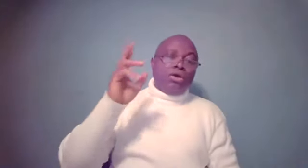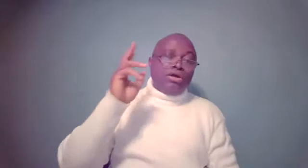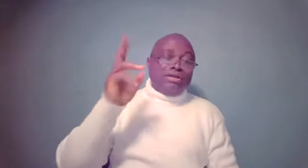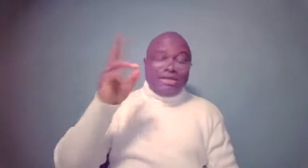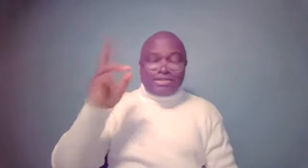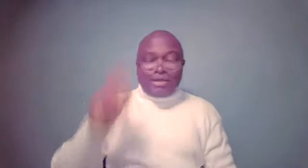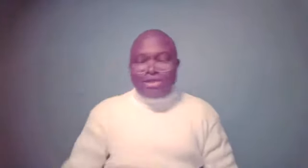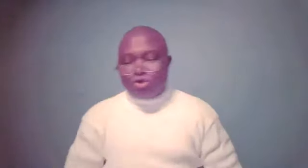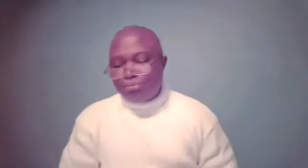There is a last group.